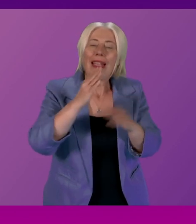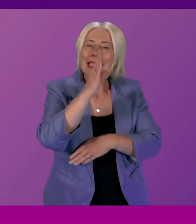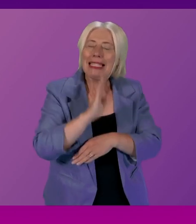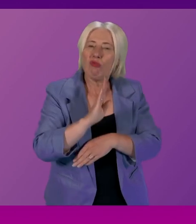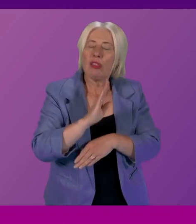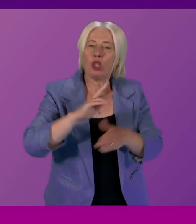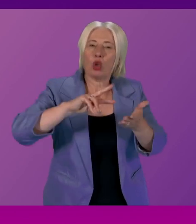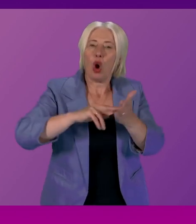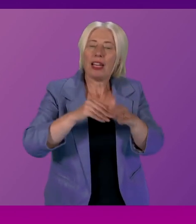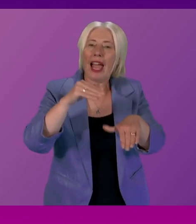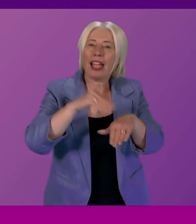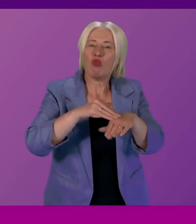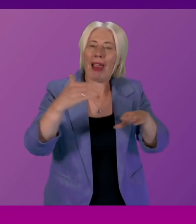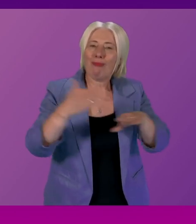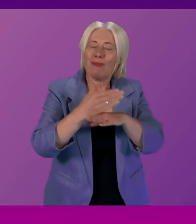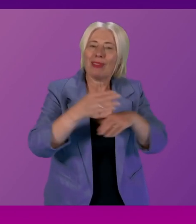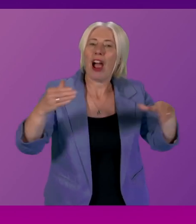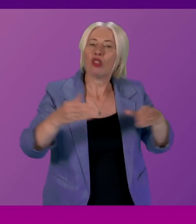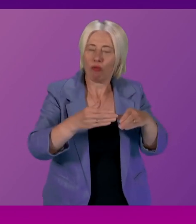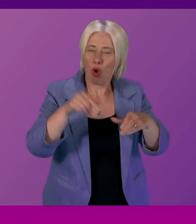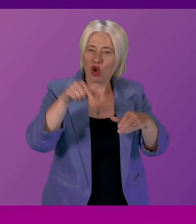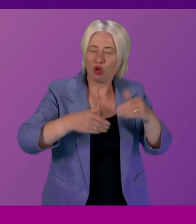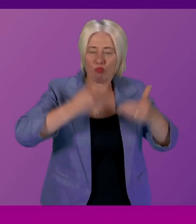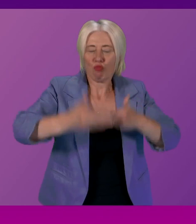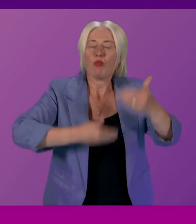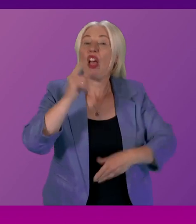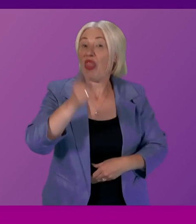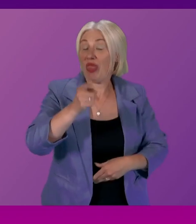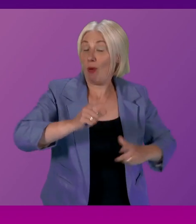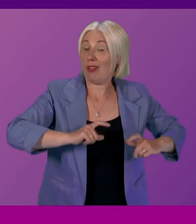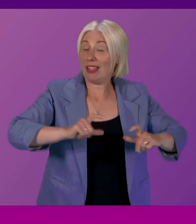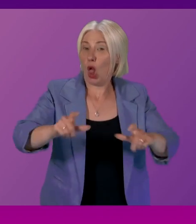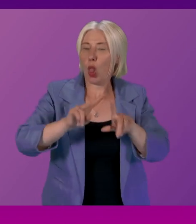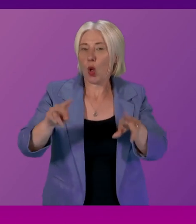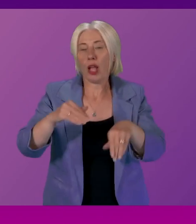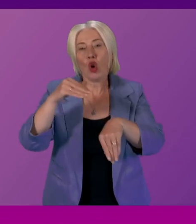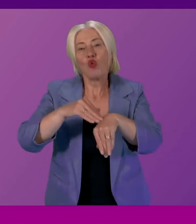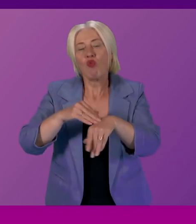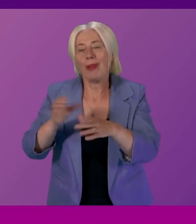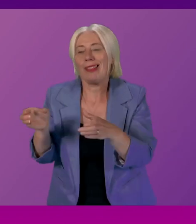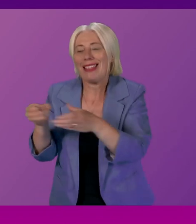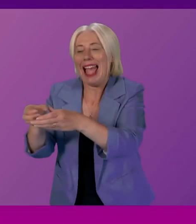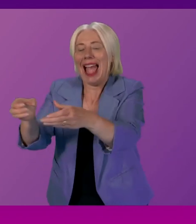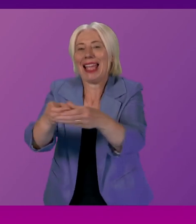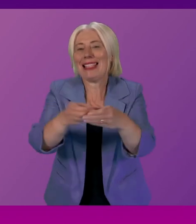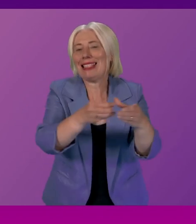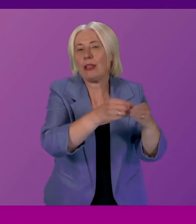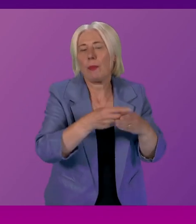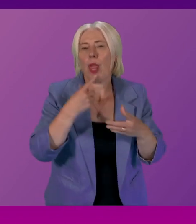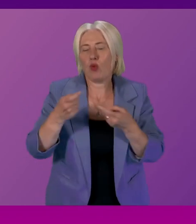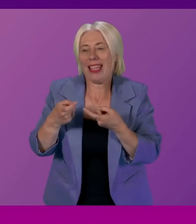work absolutely will continue in relation to those criminal gangs who seek to exploit